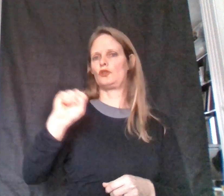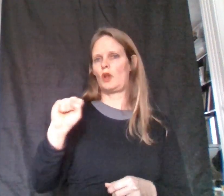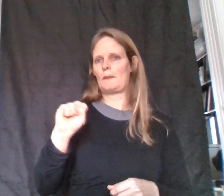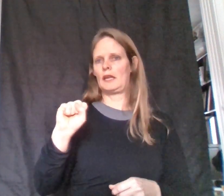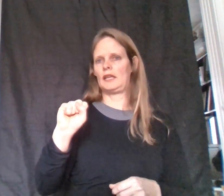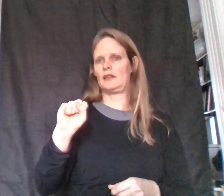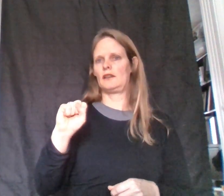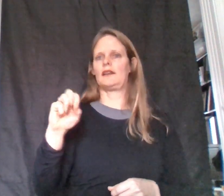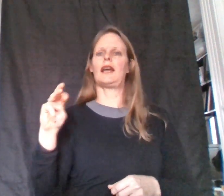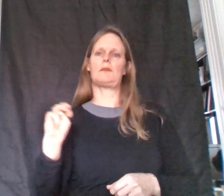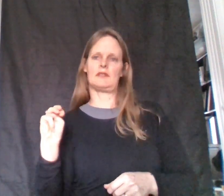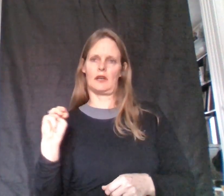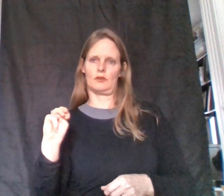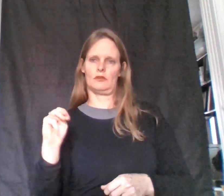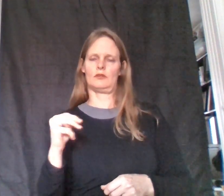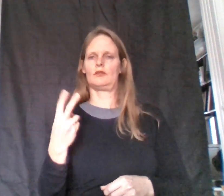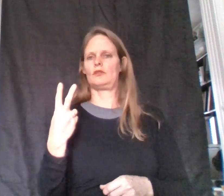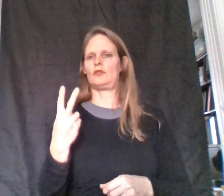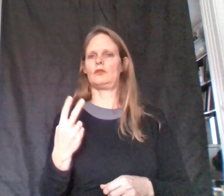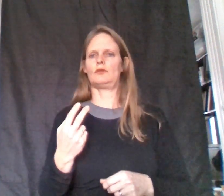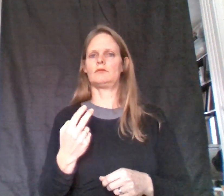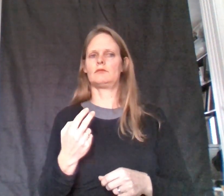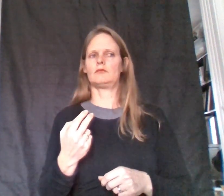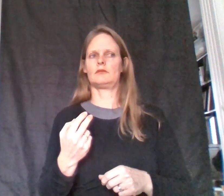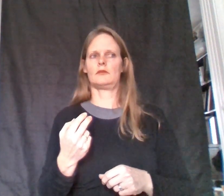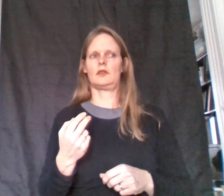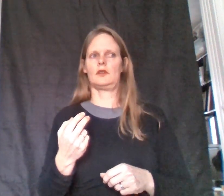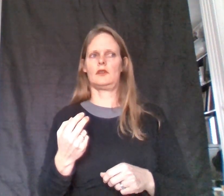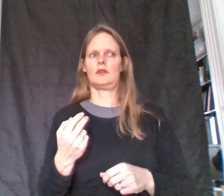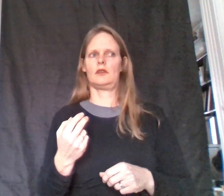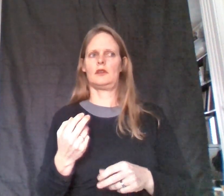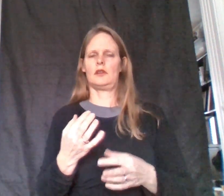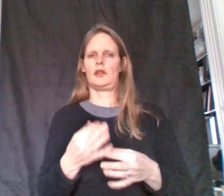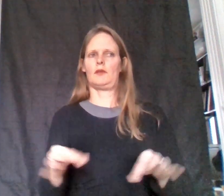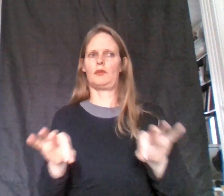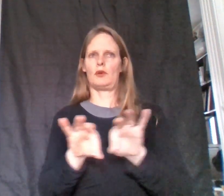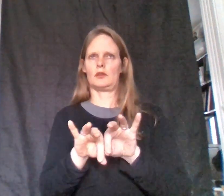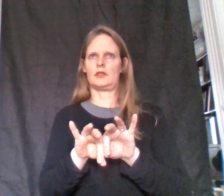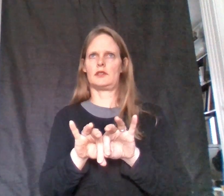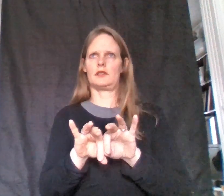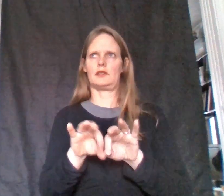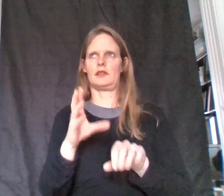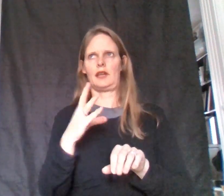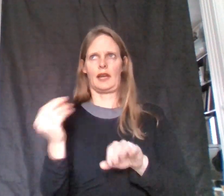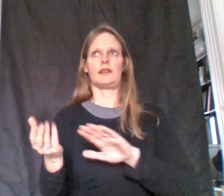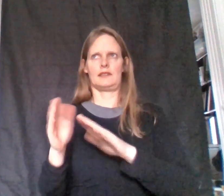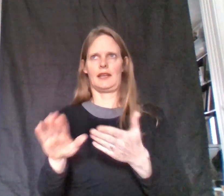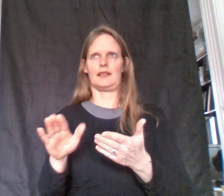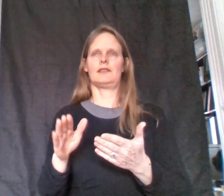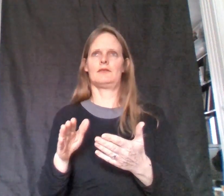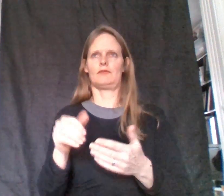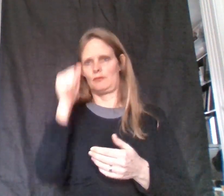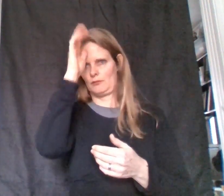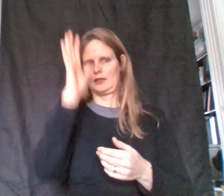Soleimani and Massoud, two important and dead men